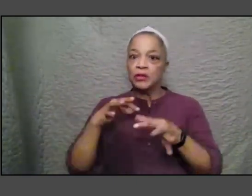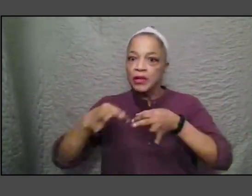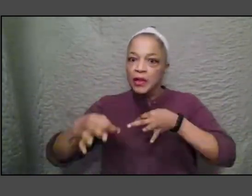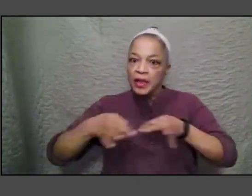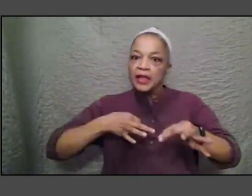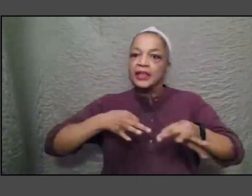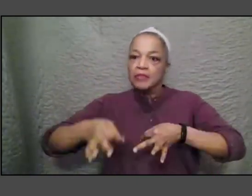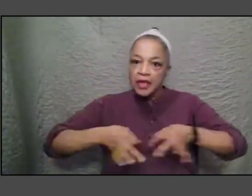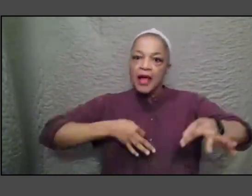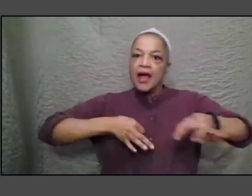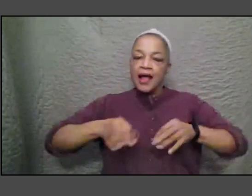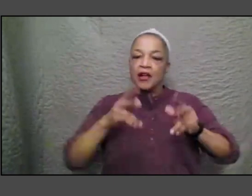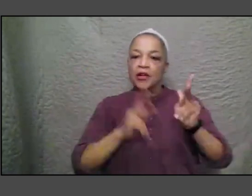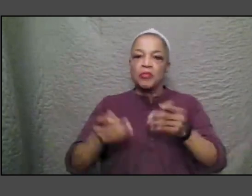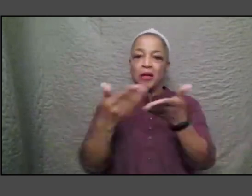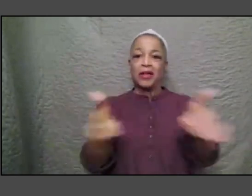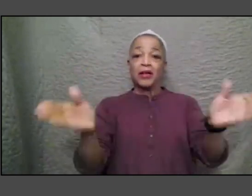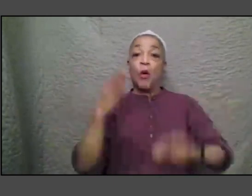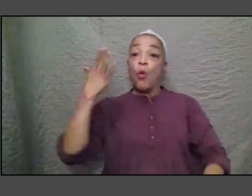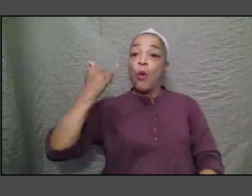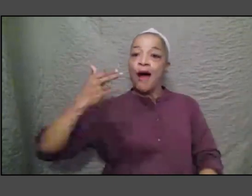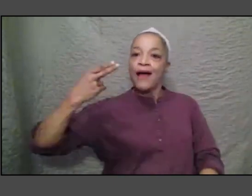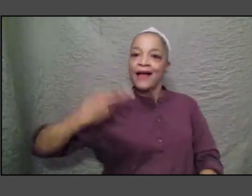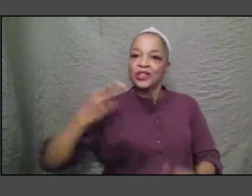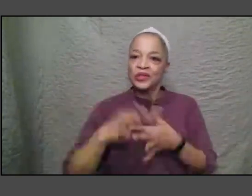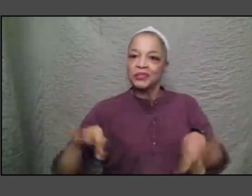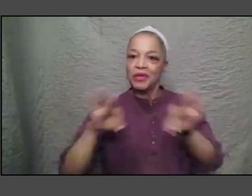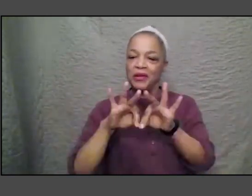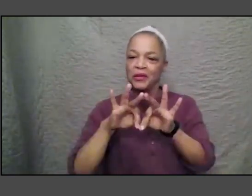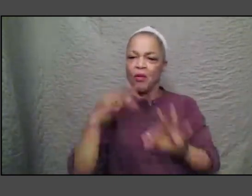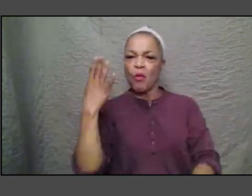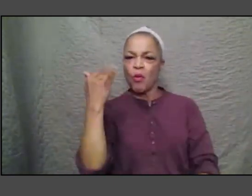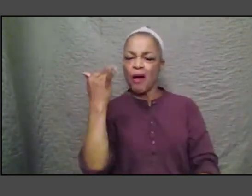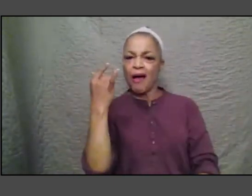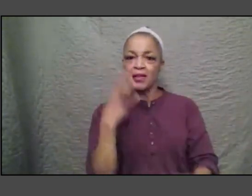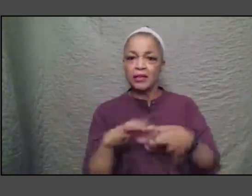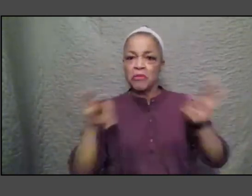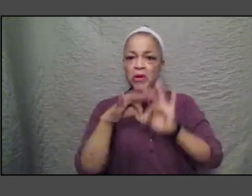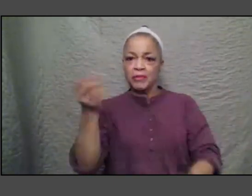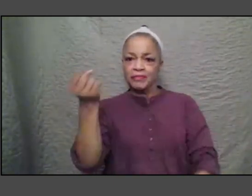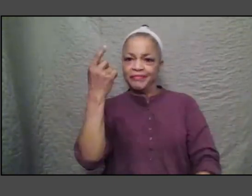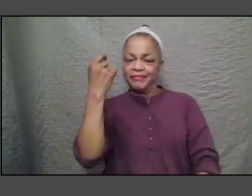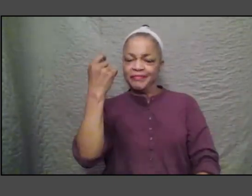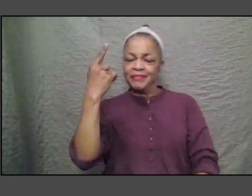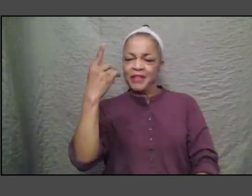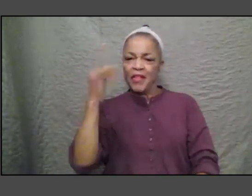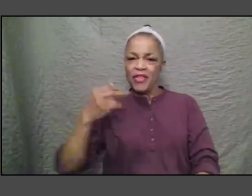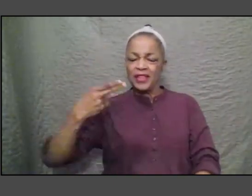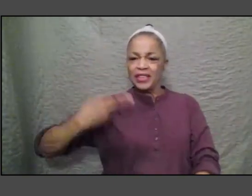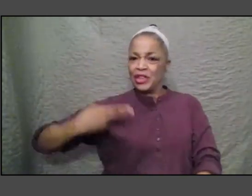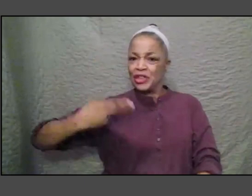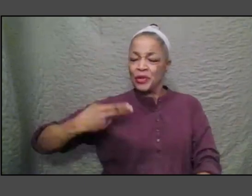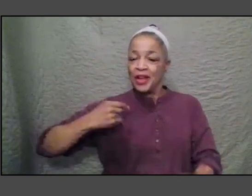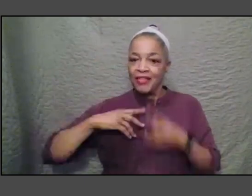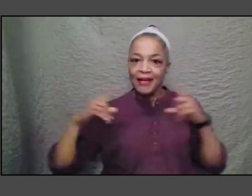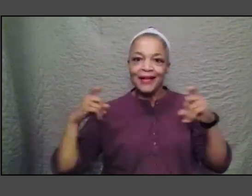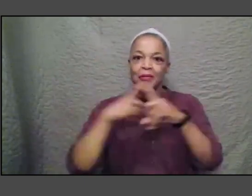history matters why is it important to understand this this story these complexities I think very strongly for example